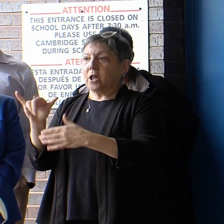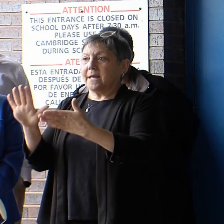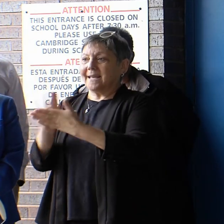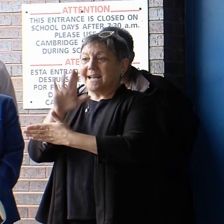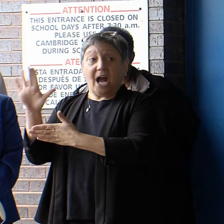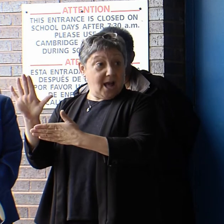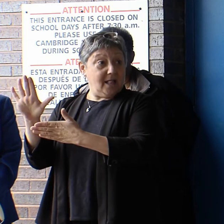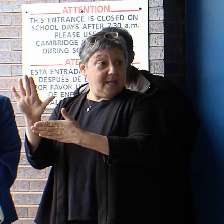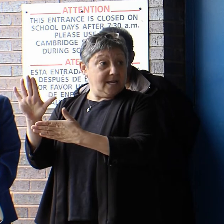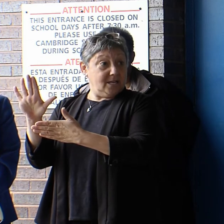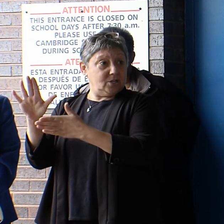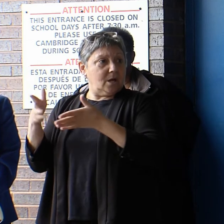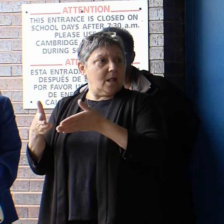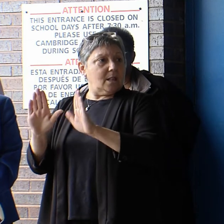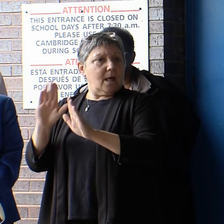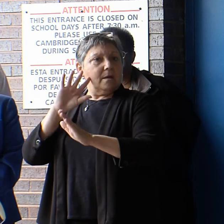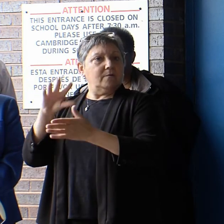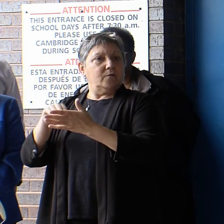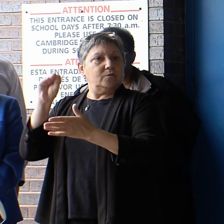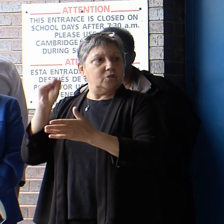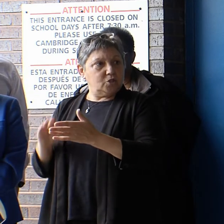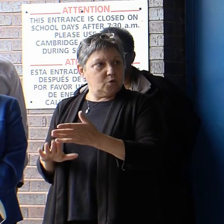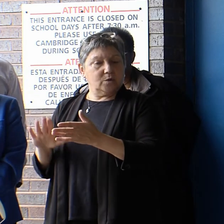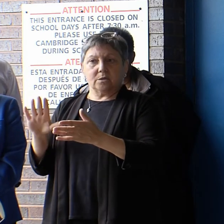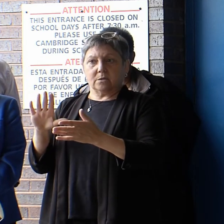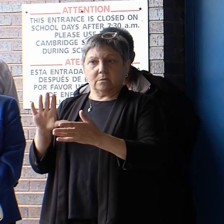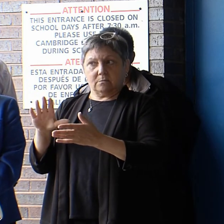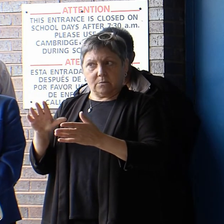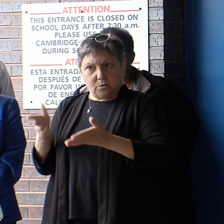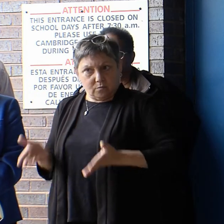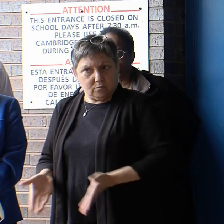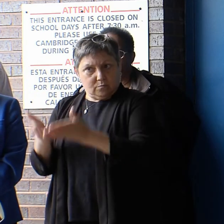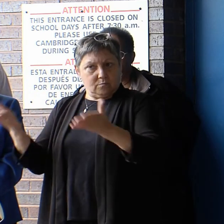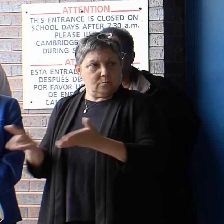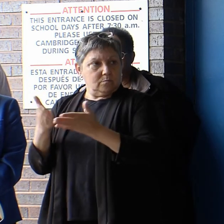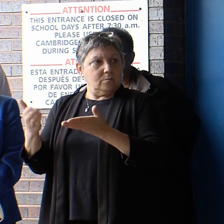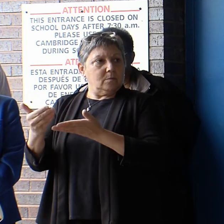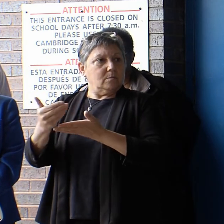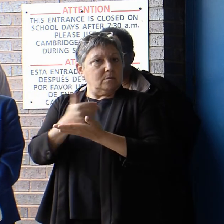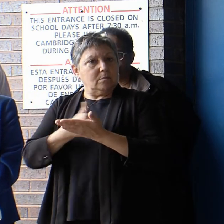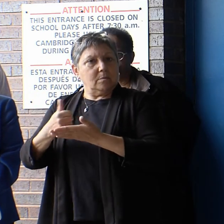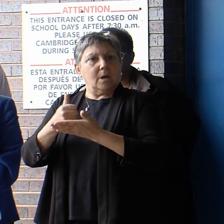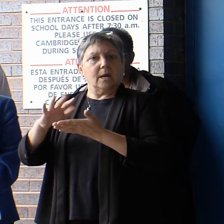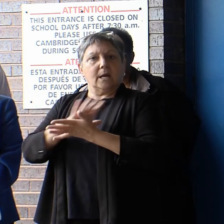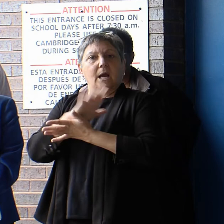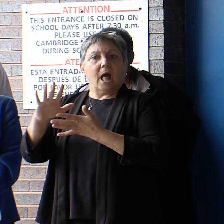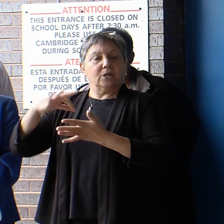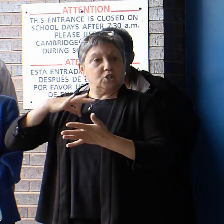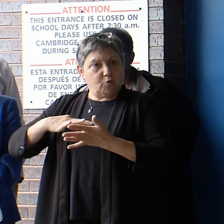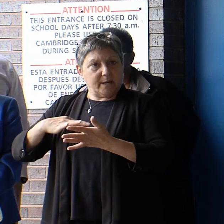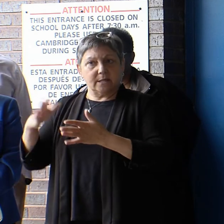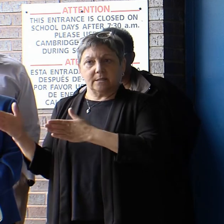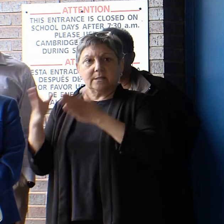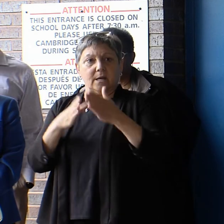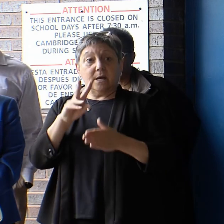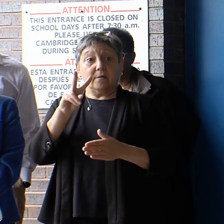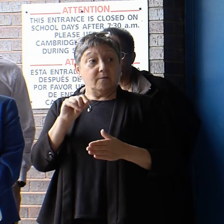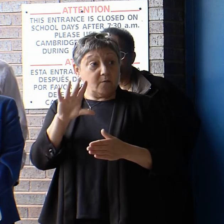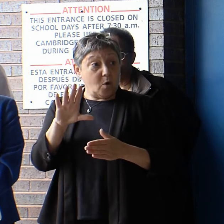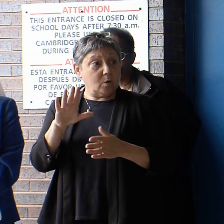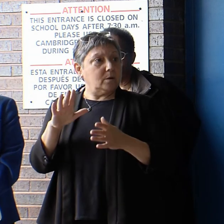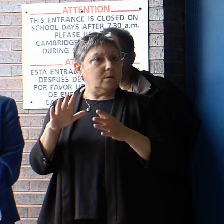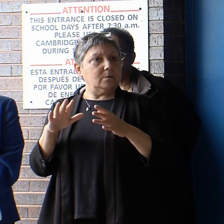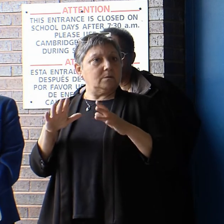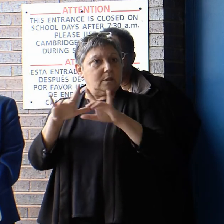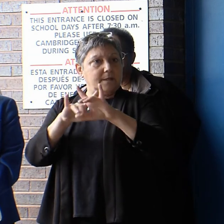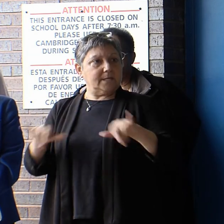that directly allow for our students and empower them to accumulate college credits and get on a vocational track while still in Boston